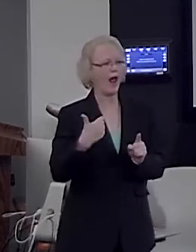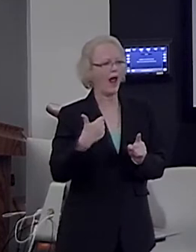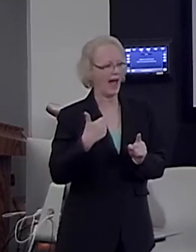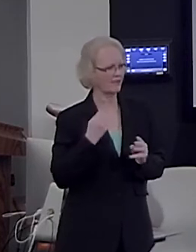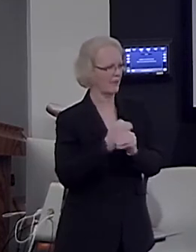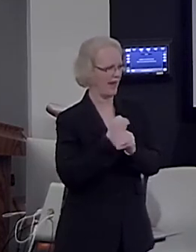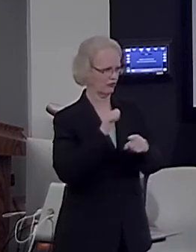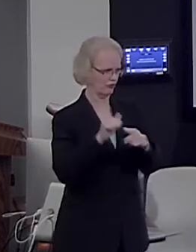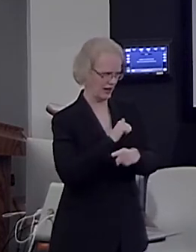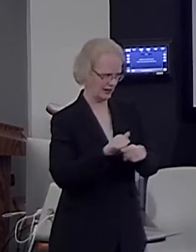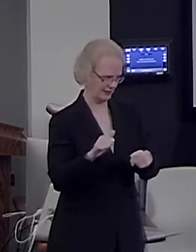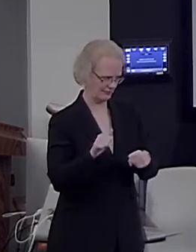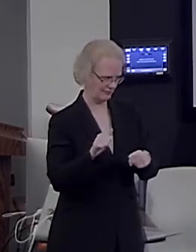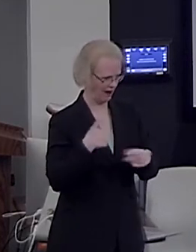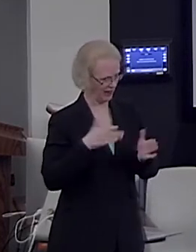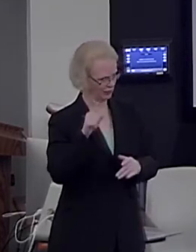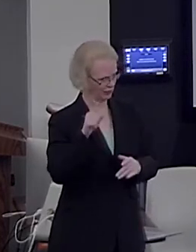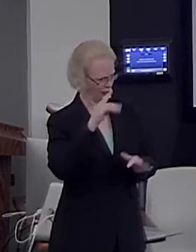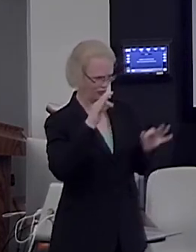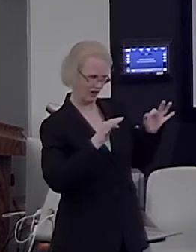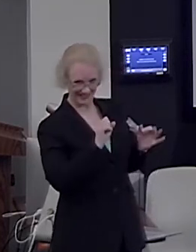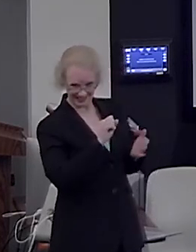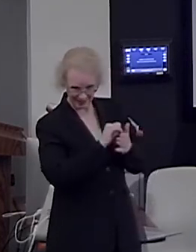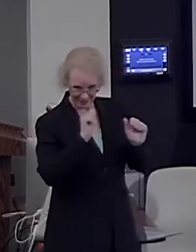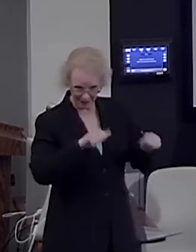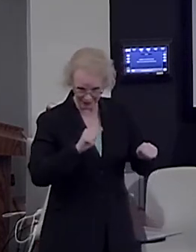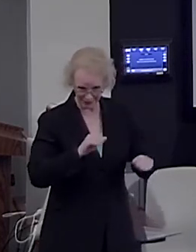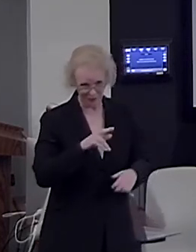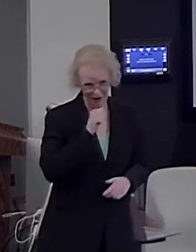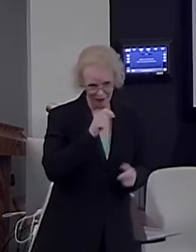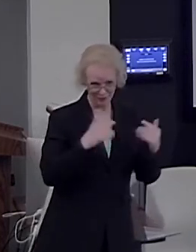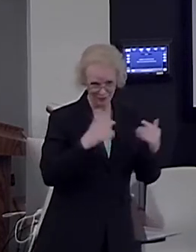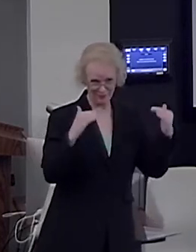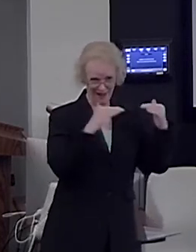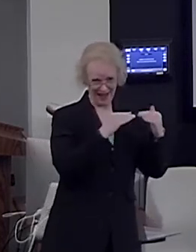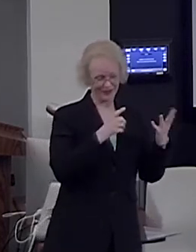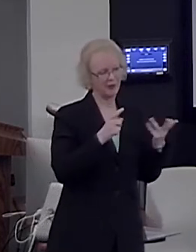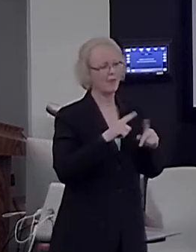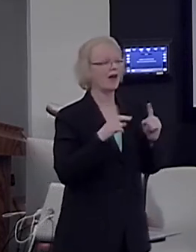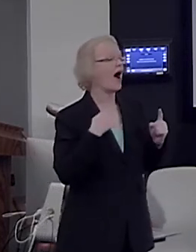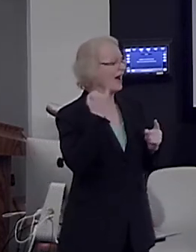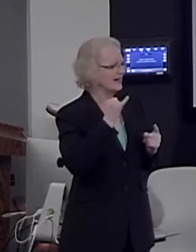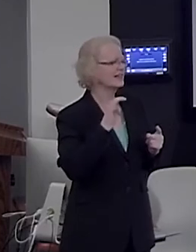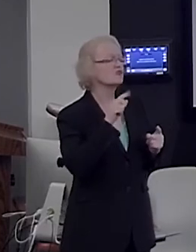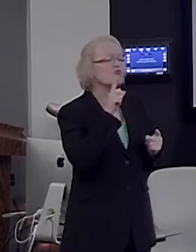you judge if this is possible or not to match them. All I can say is they had the same salaries.